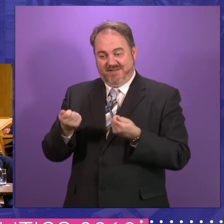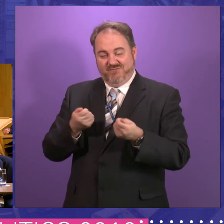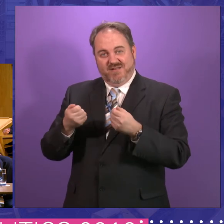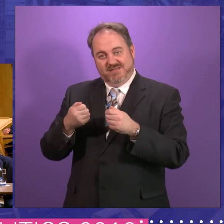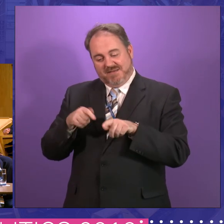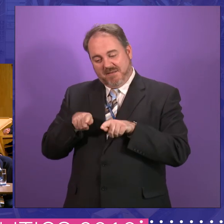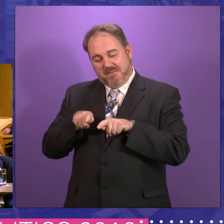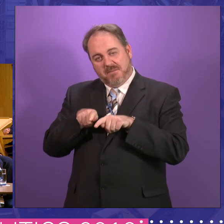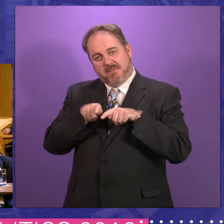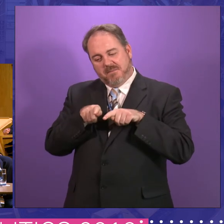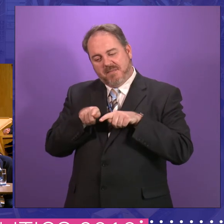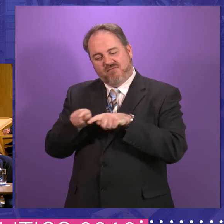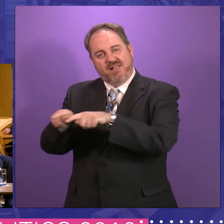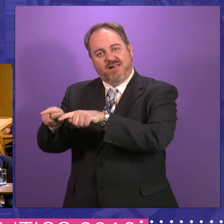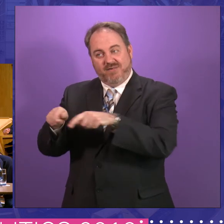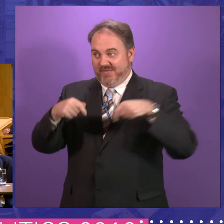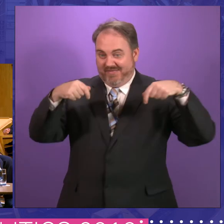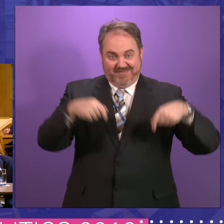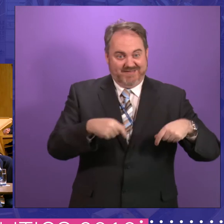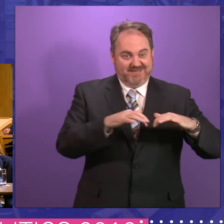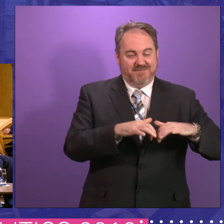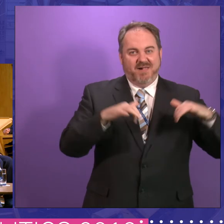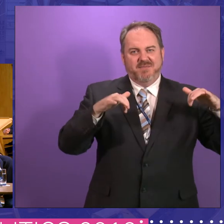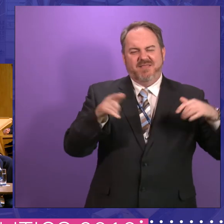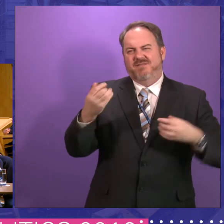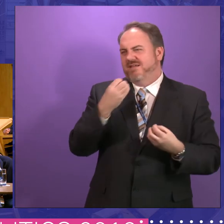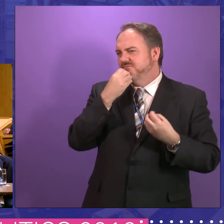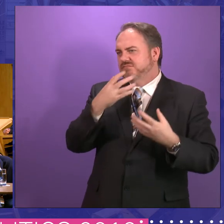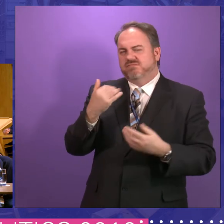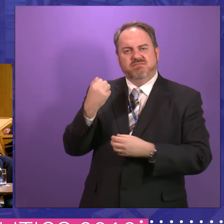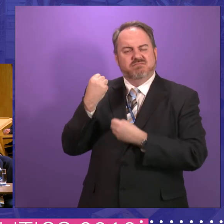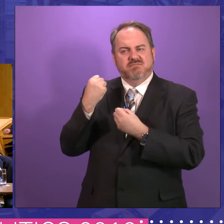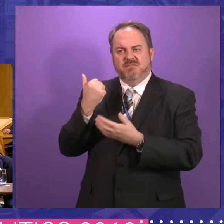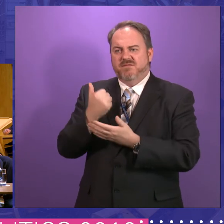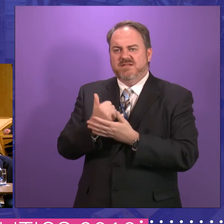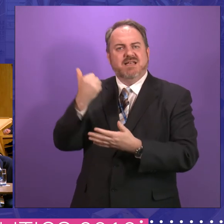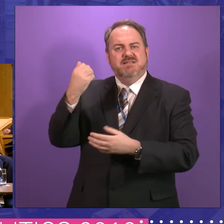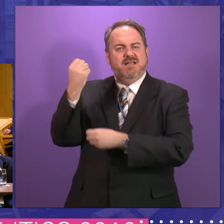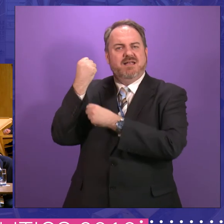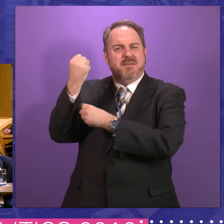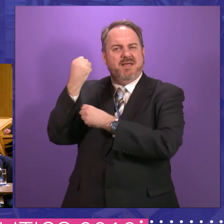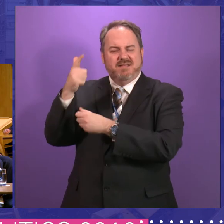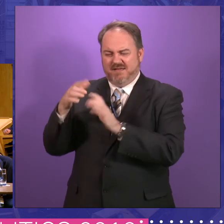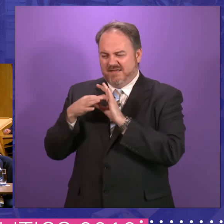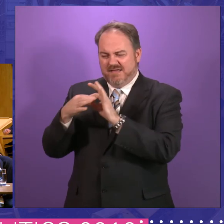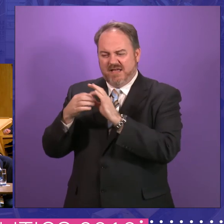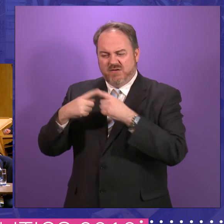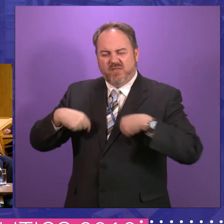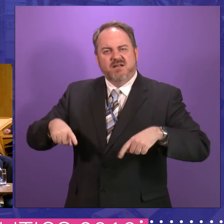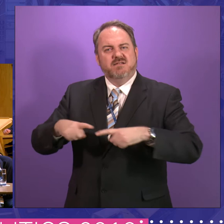parliament. And they have had some great campaigns, they have been really engaged. Um, I think